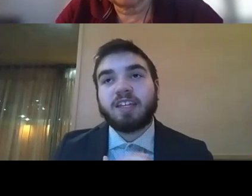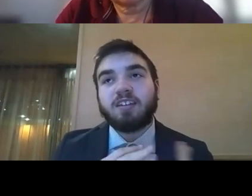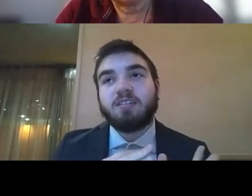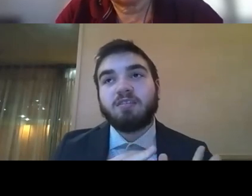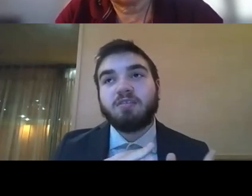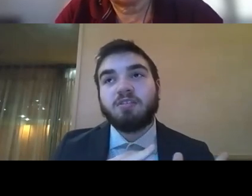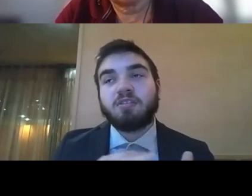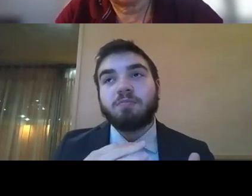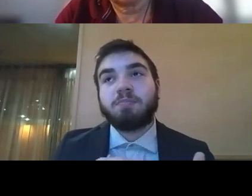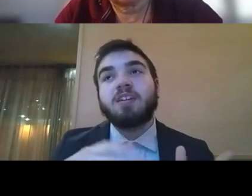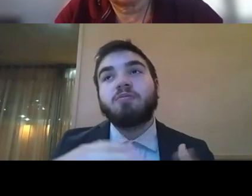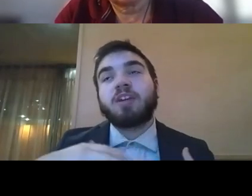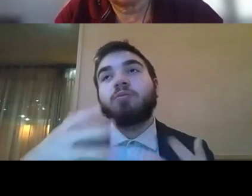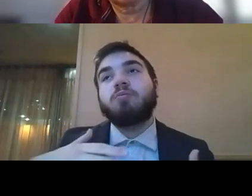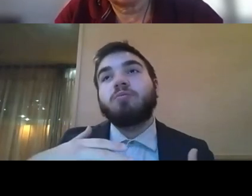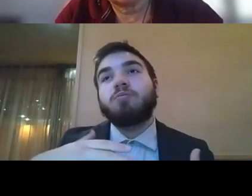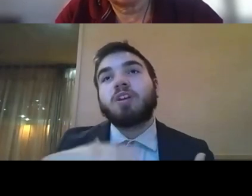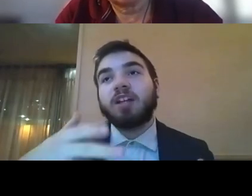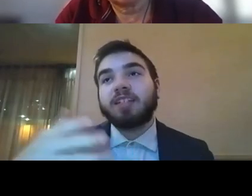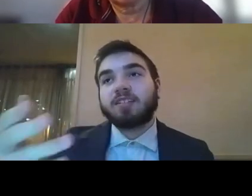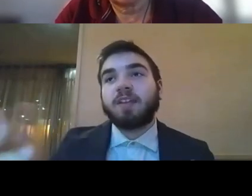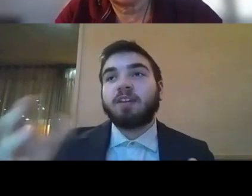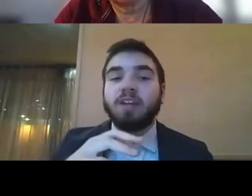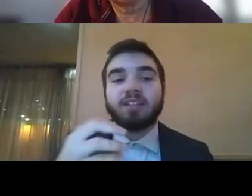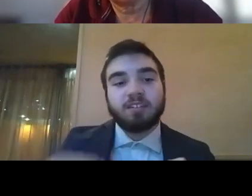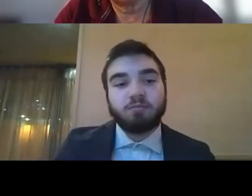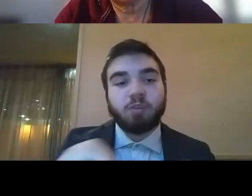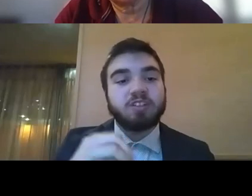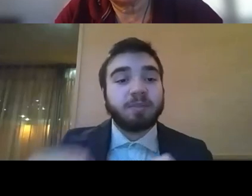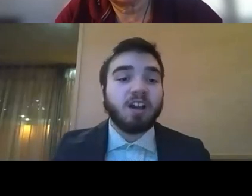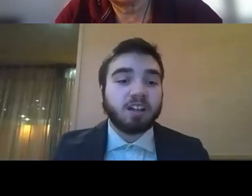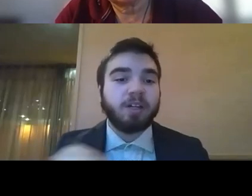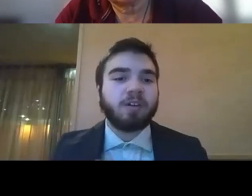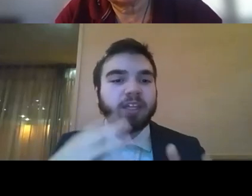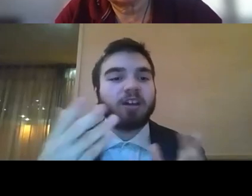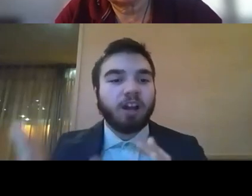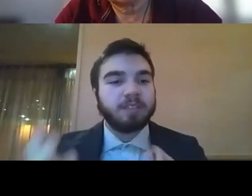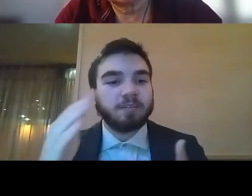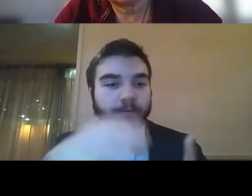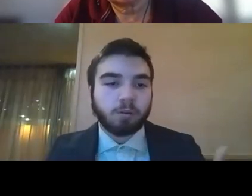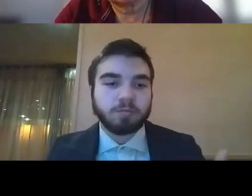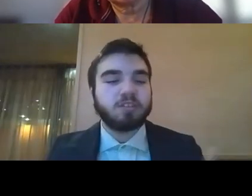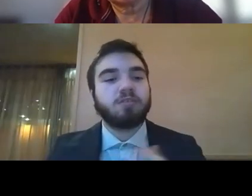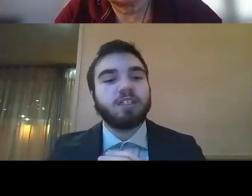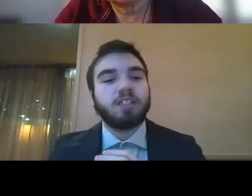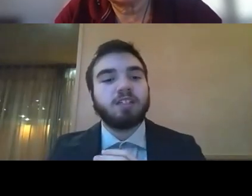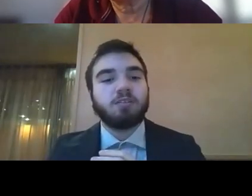being in like the context of like, what is it, what's going to be talked about getting copies of the poems to read or,